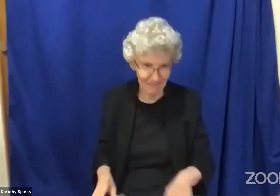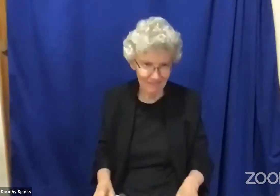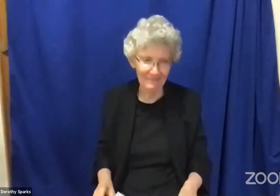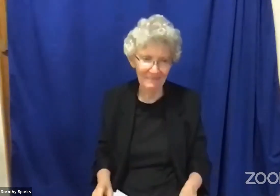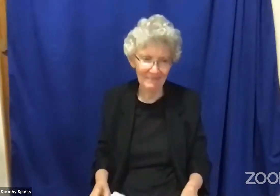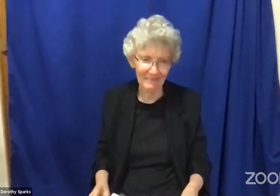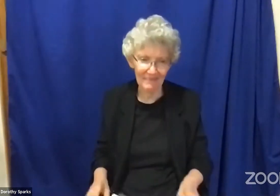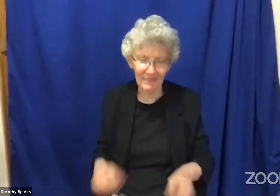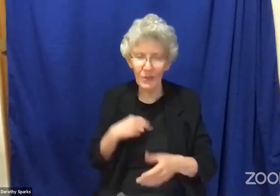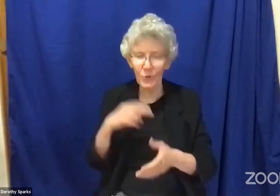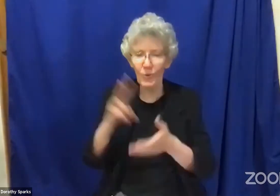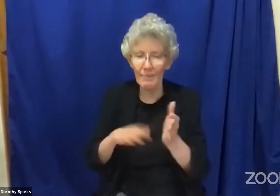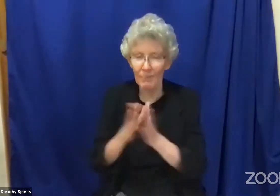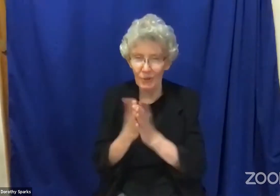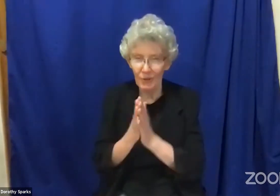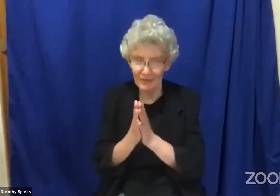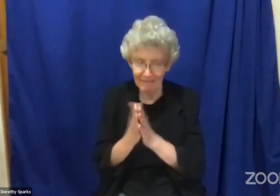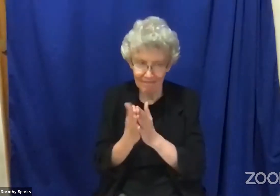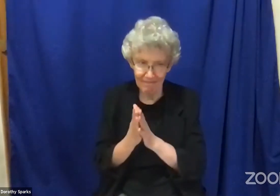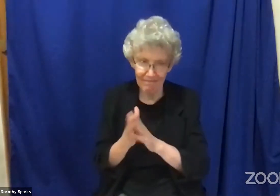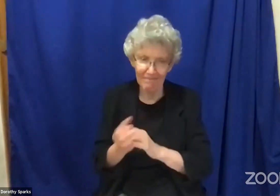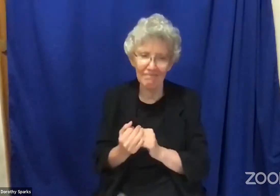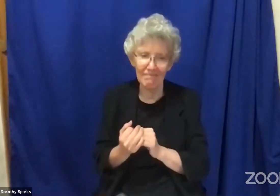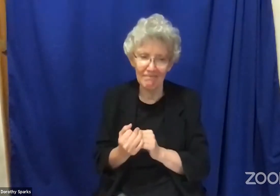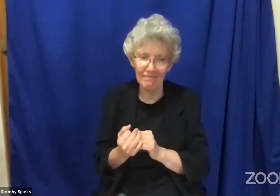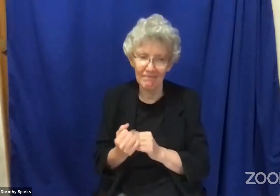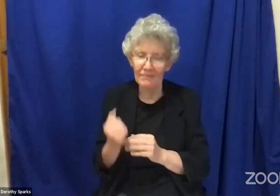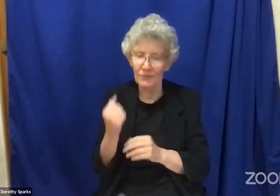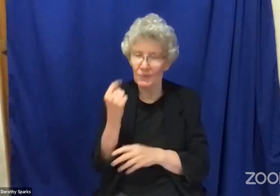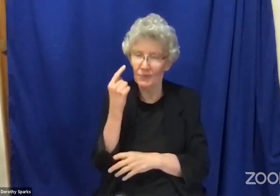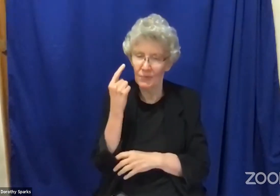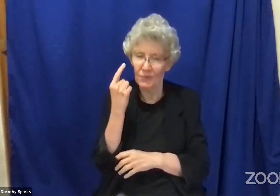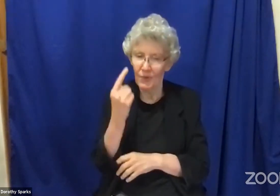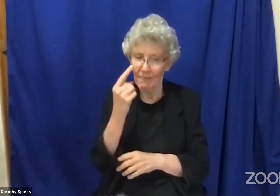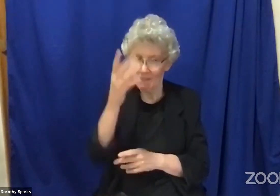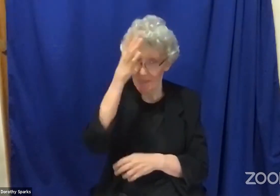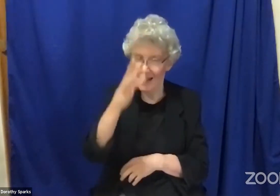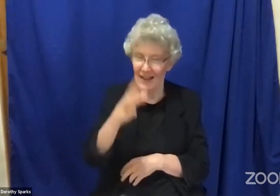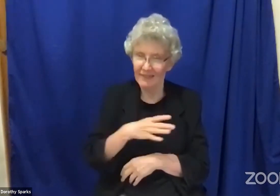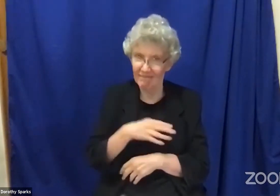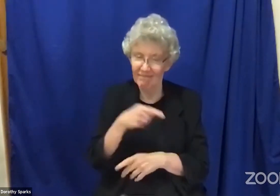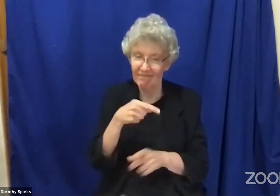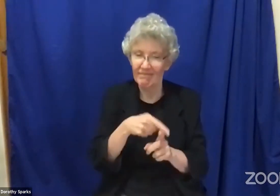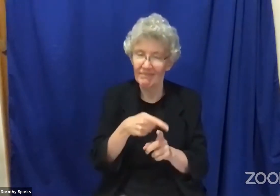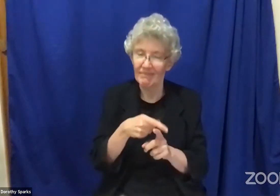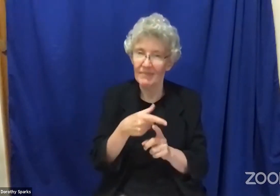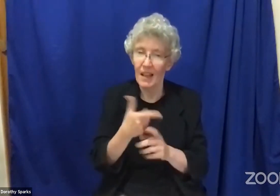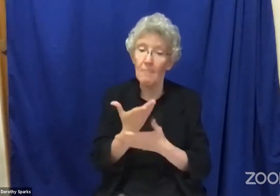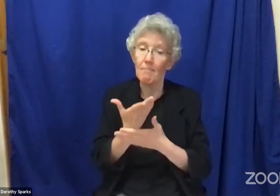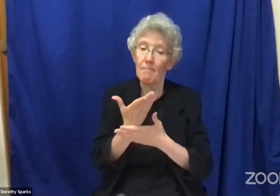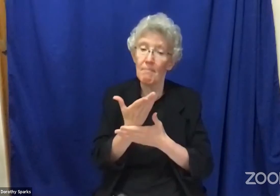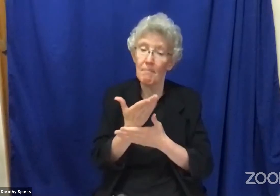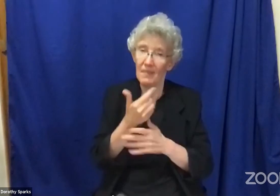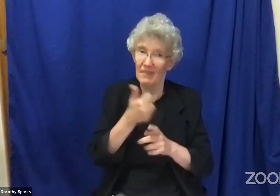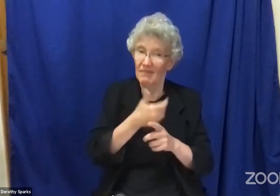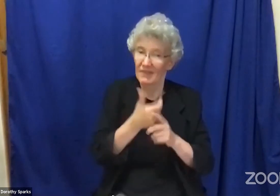ask really? So let me share an example. was reading a book